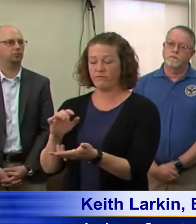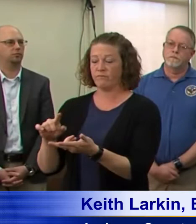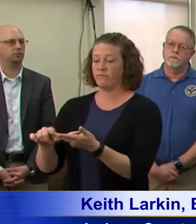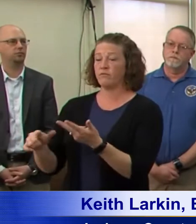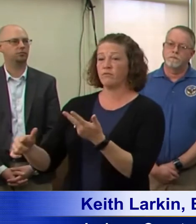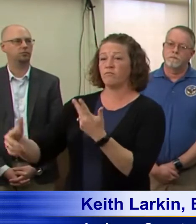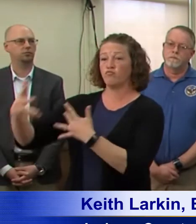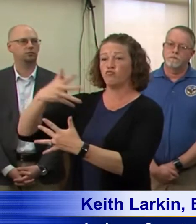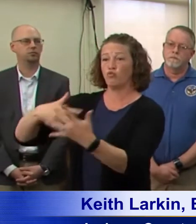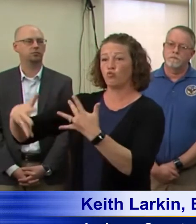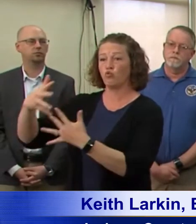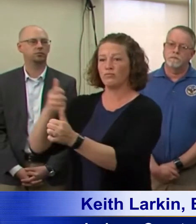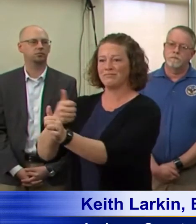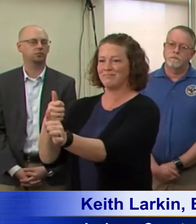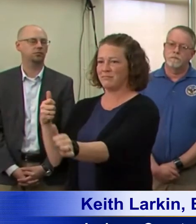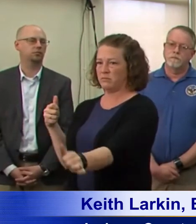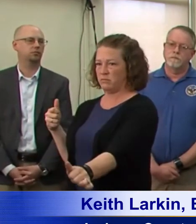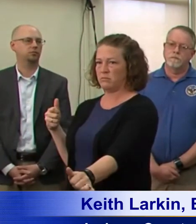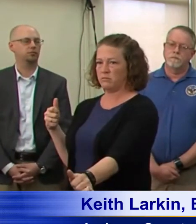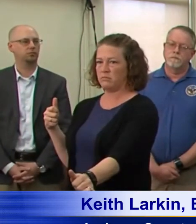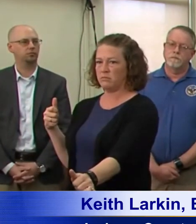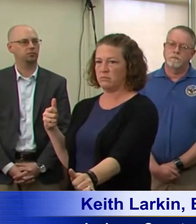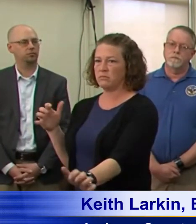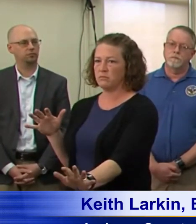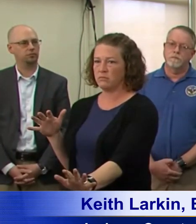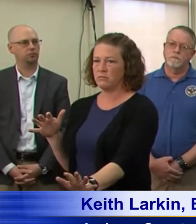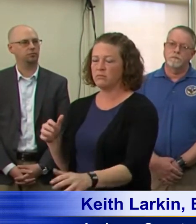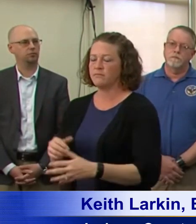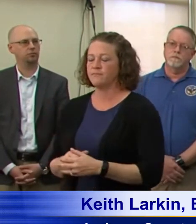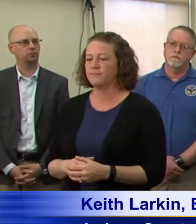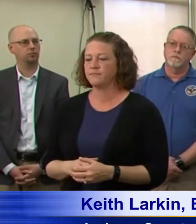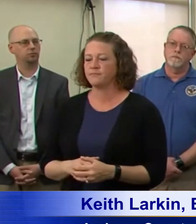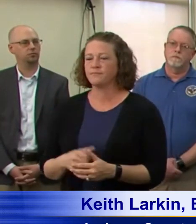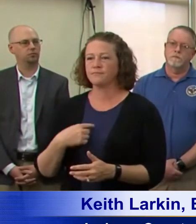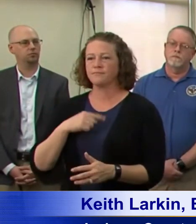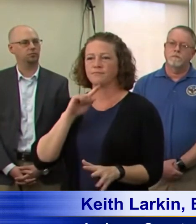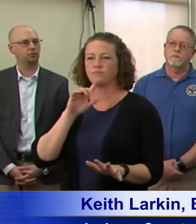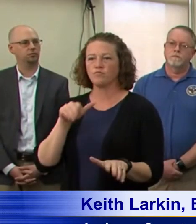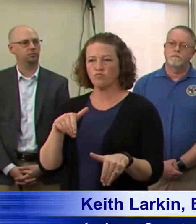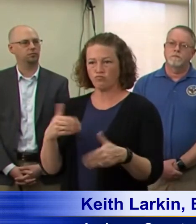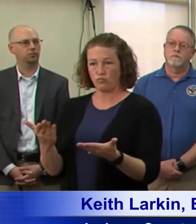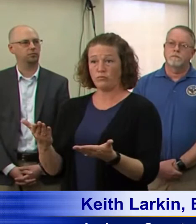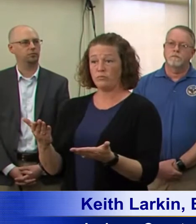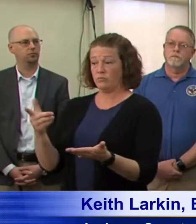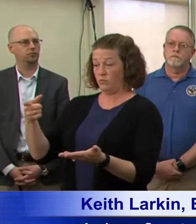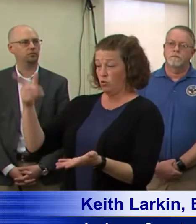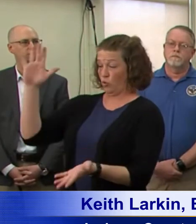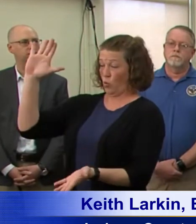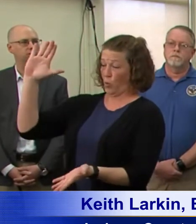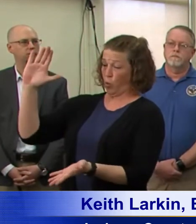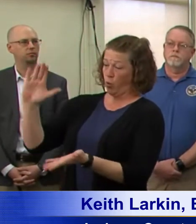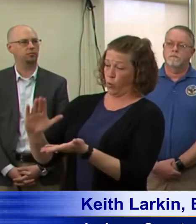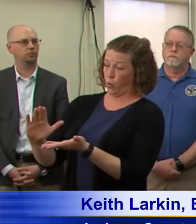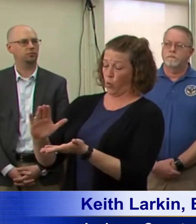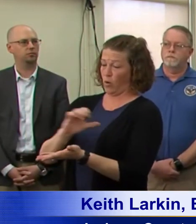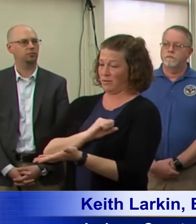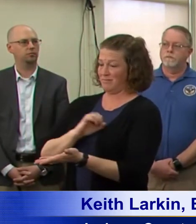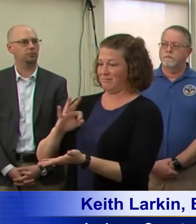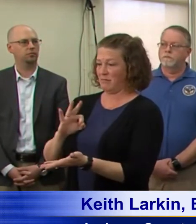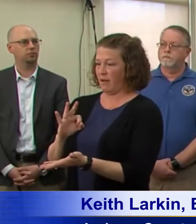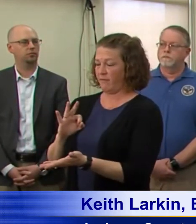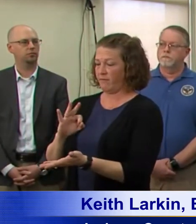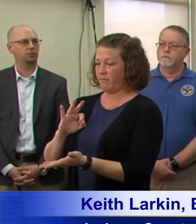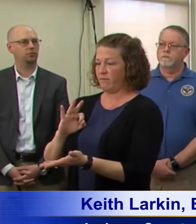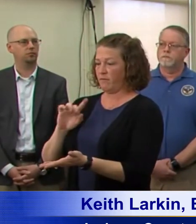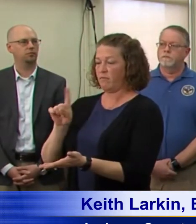continue to operate. However, have made the recommendation that the county offices reduce staff to only those absolutely necessary and